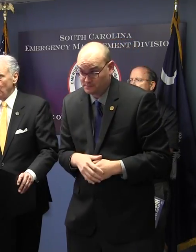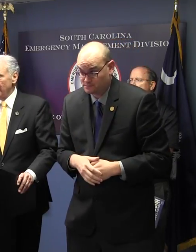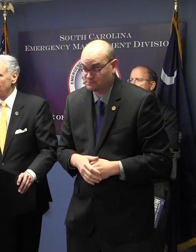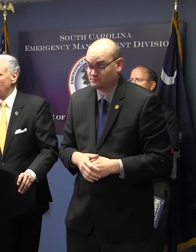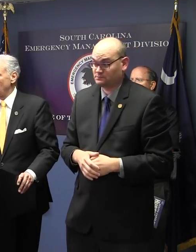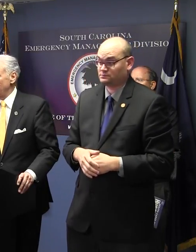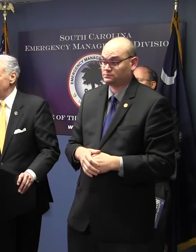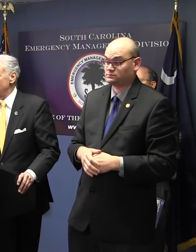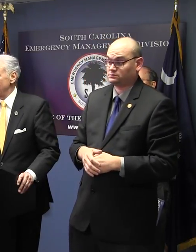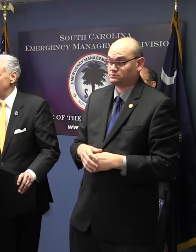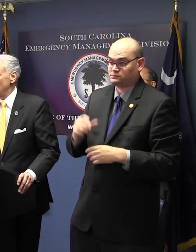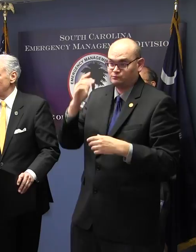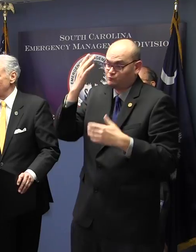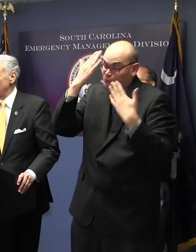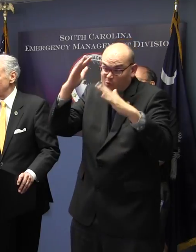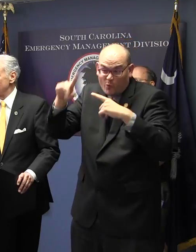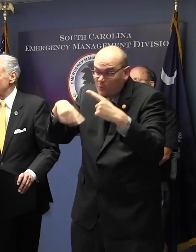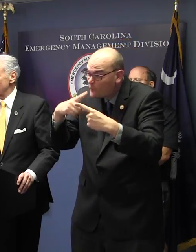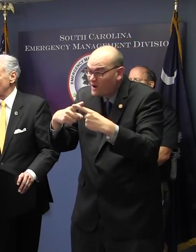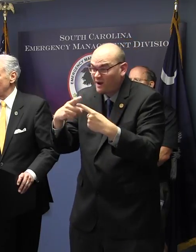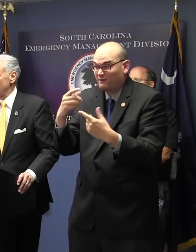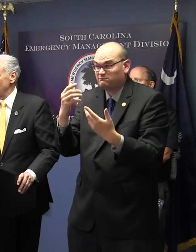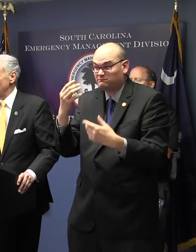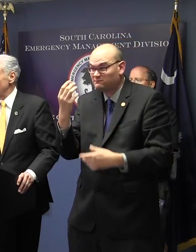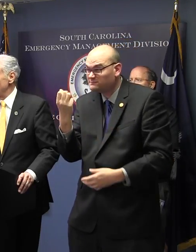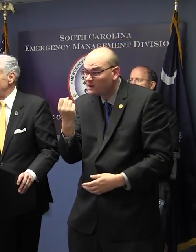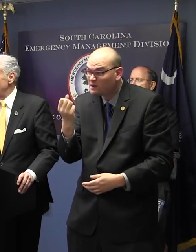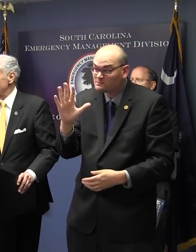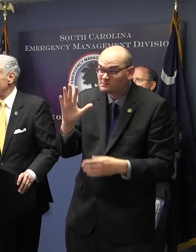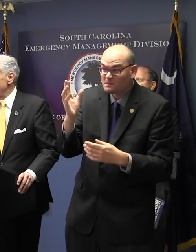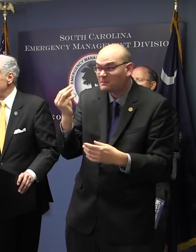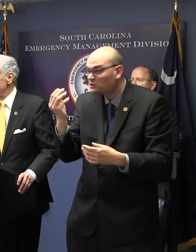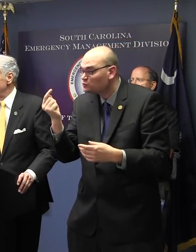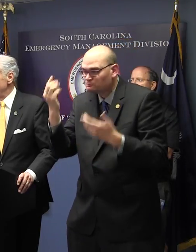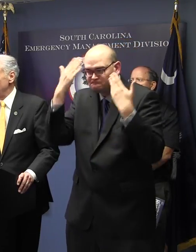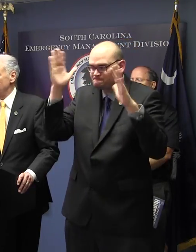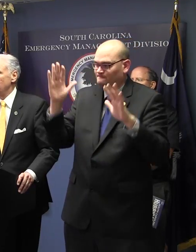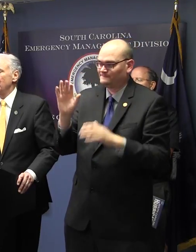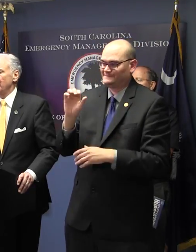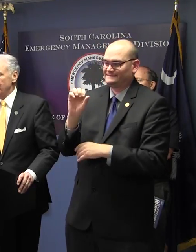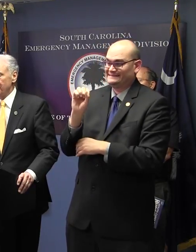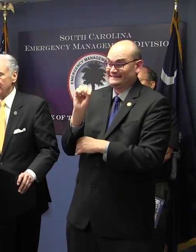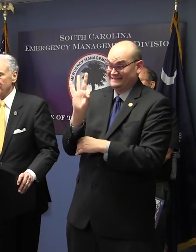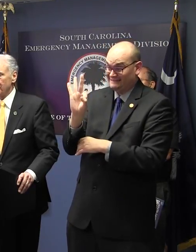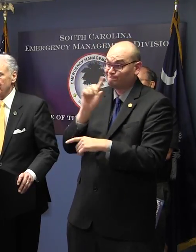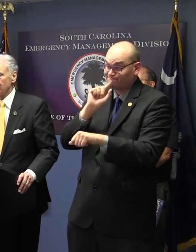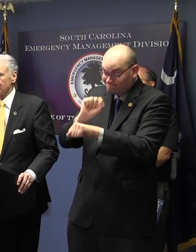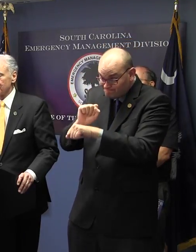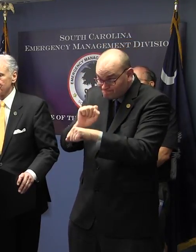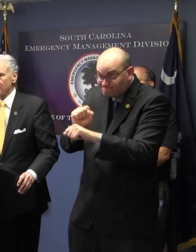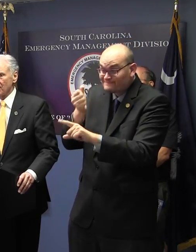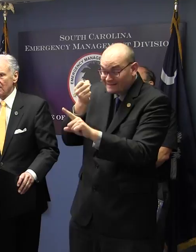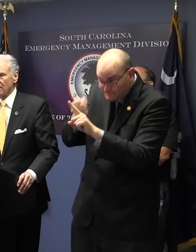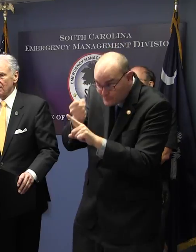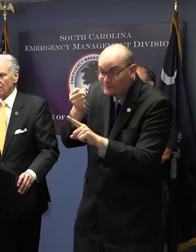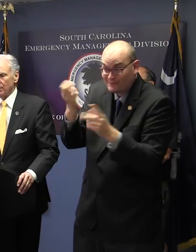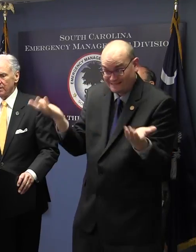know when or if it will come. And we don't know how strong it will be if it comes.